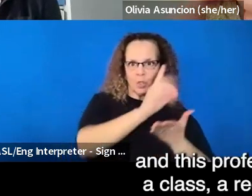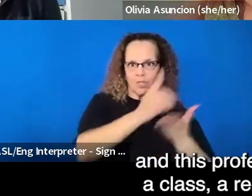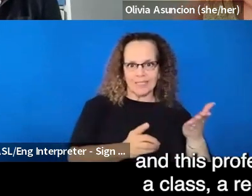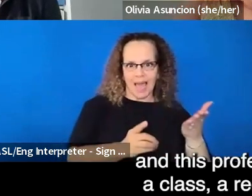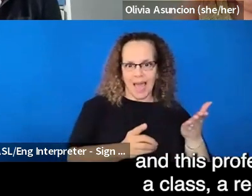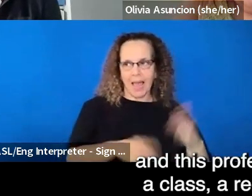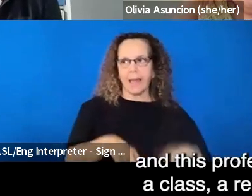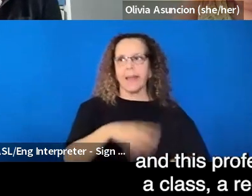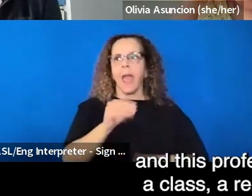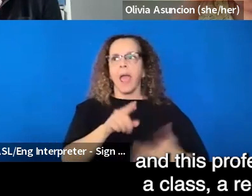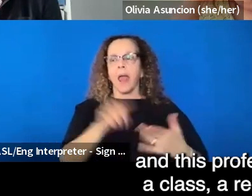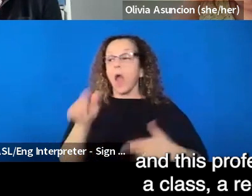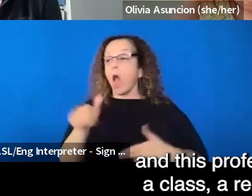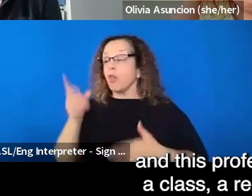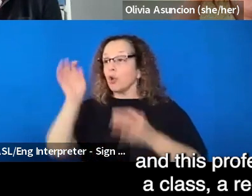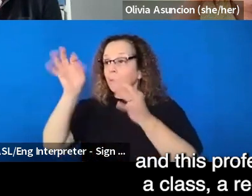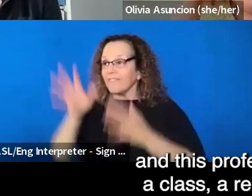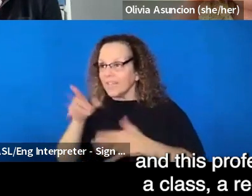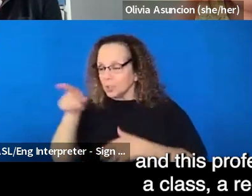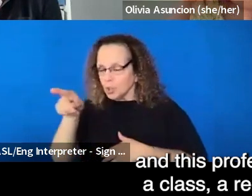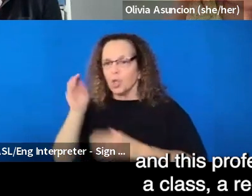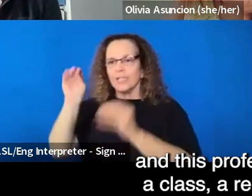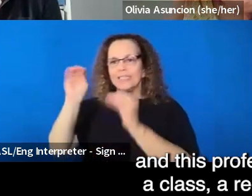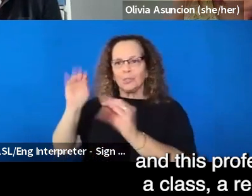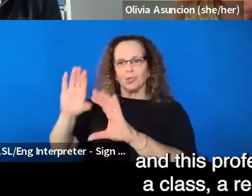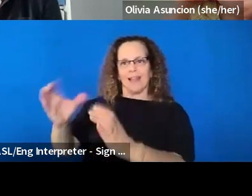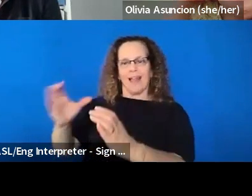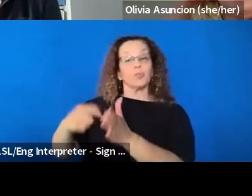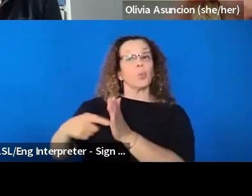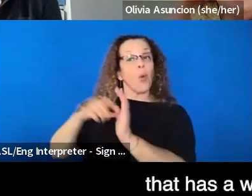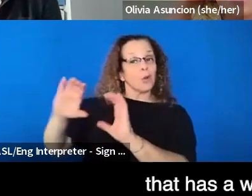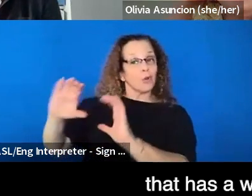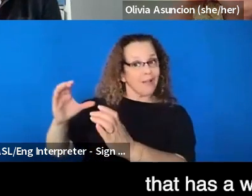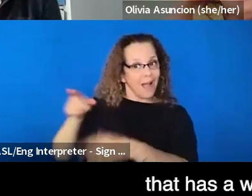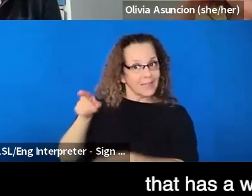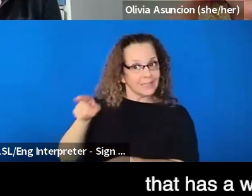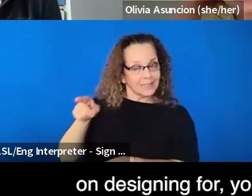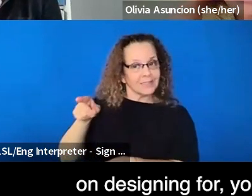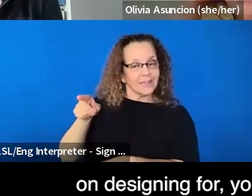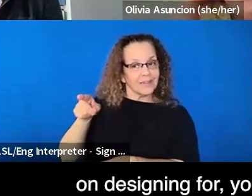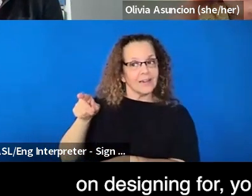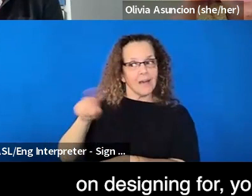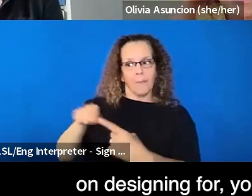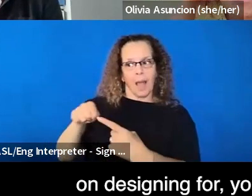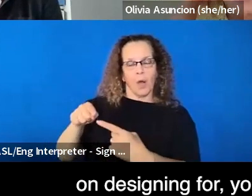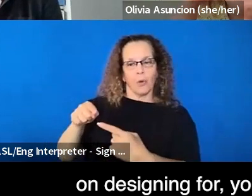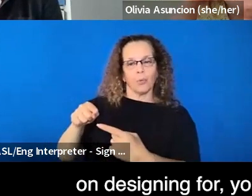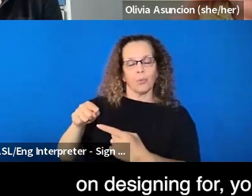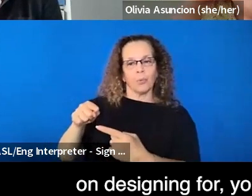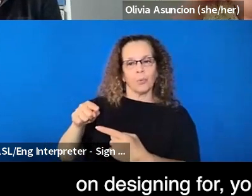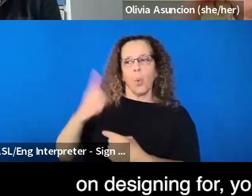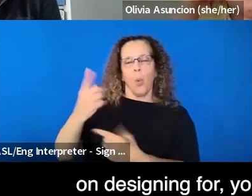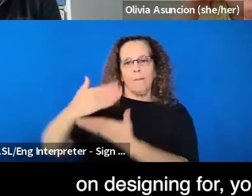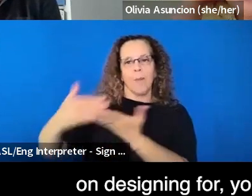this professor, uh, teaches a class, a required class, um, that has a whole section on, um,